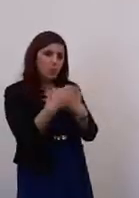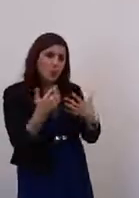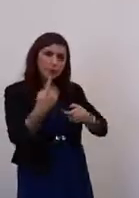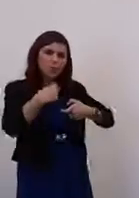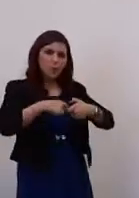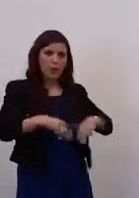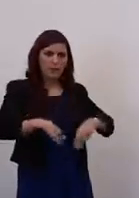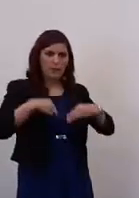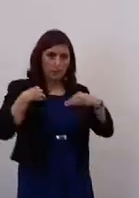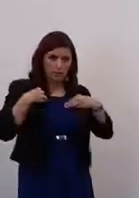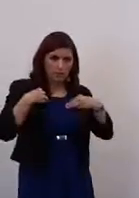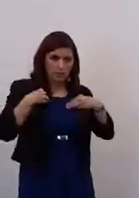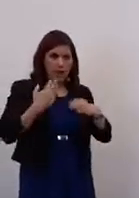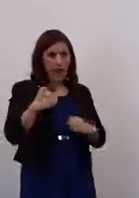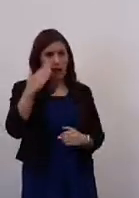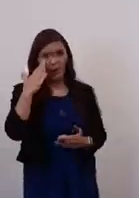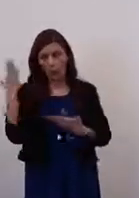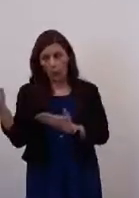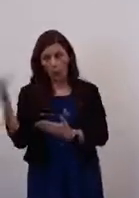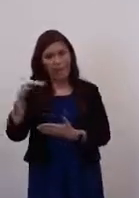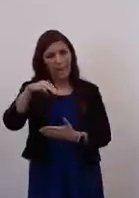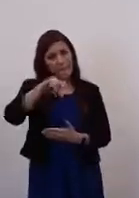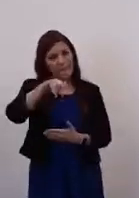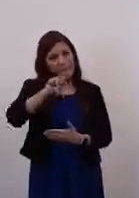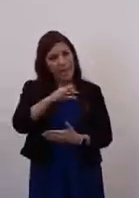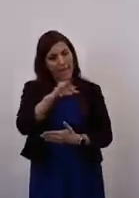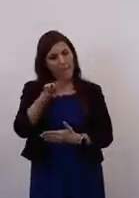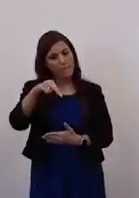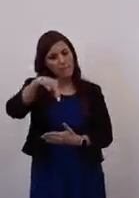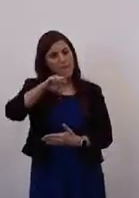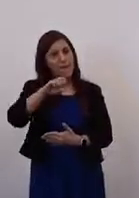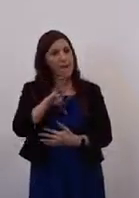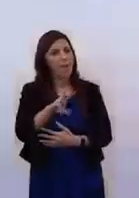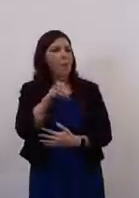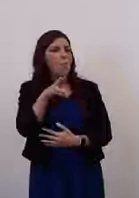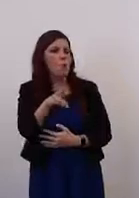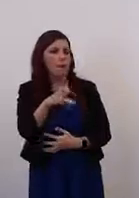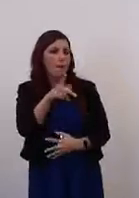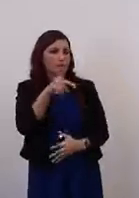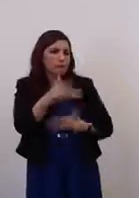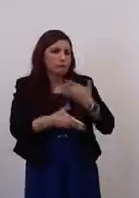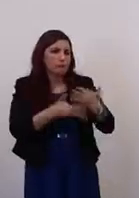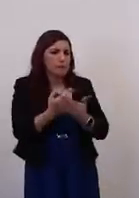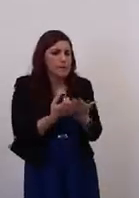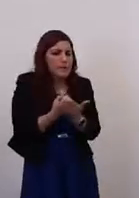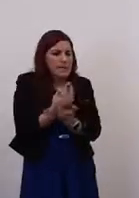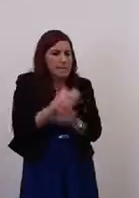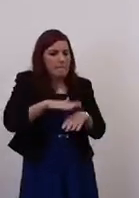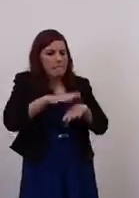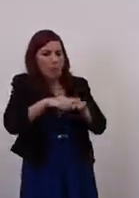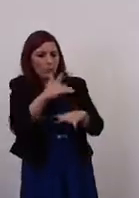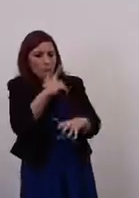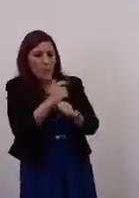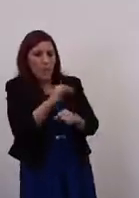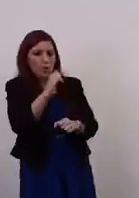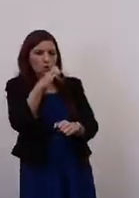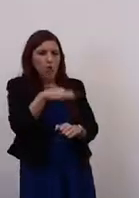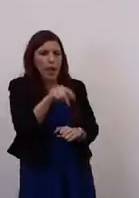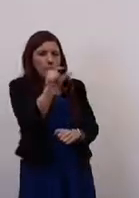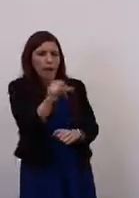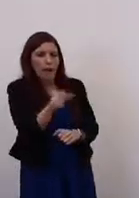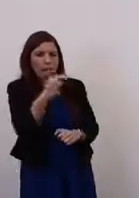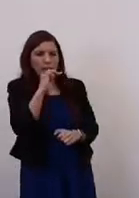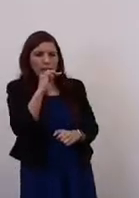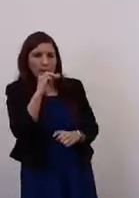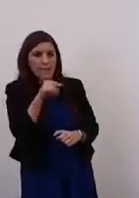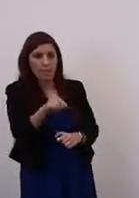us this morning. I know Maeve from Now is going to talk to us further about jam card and